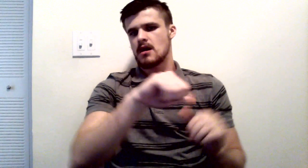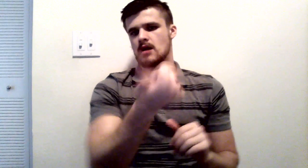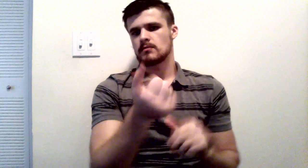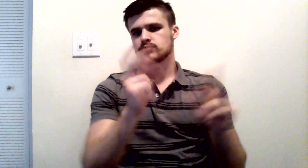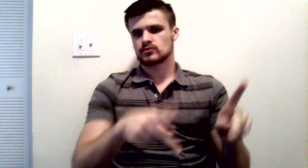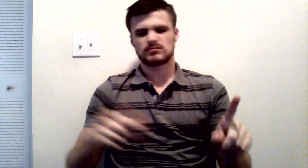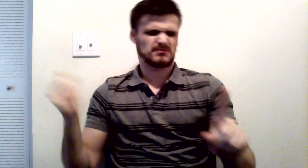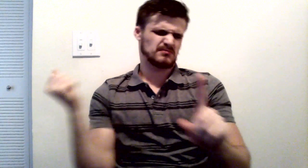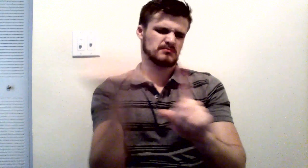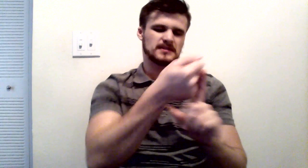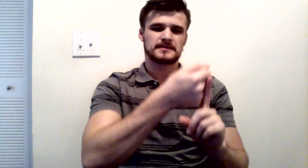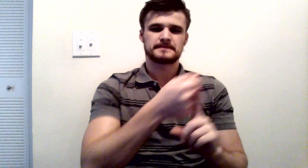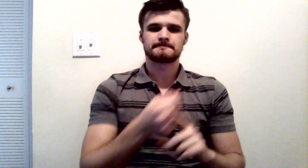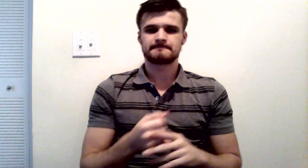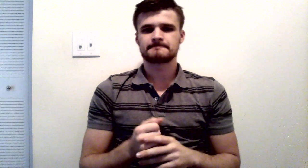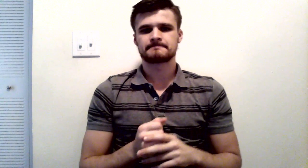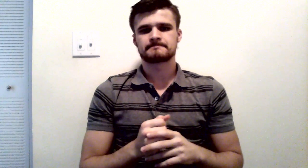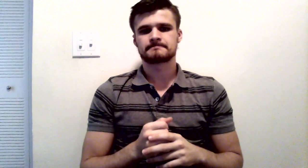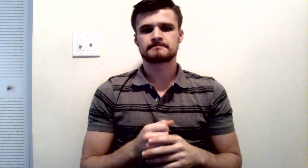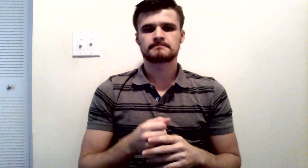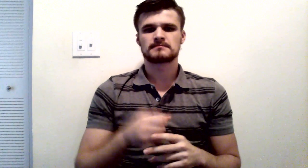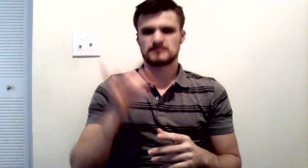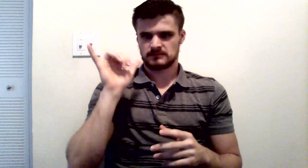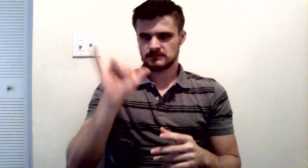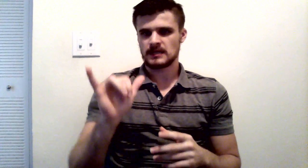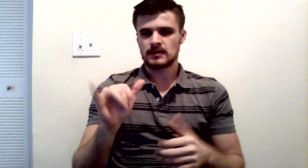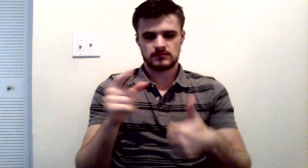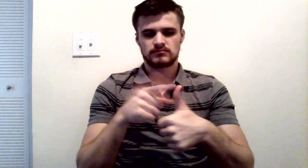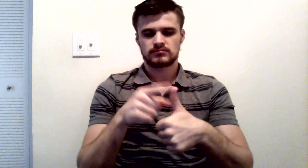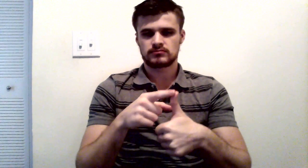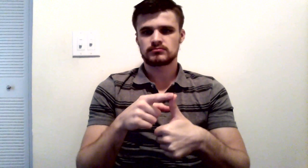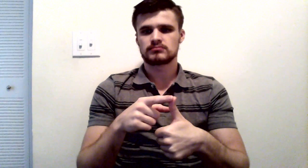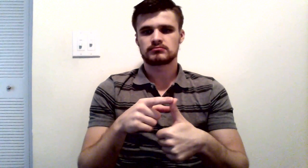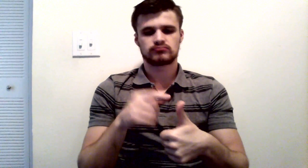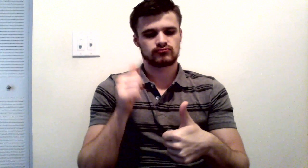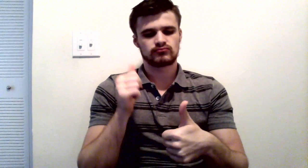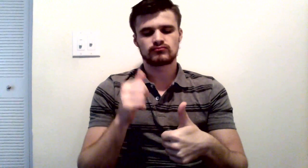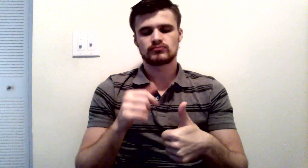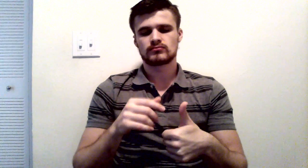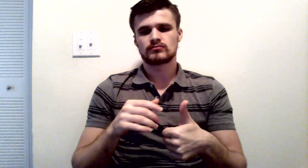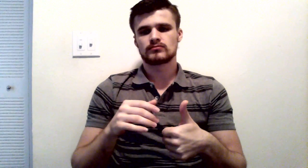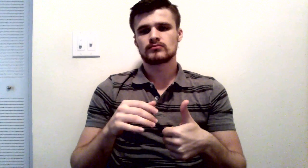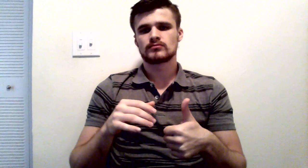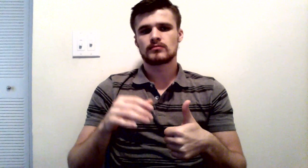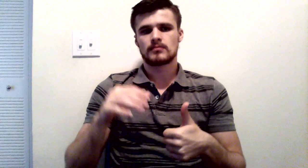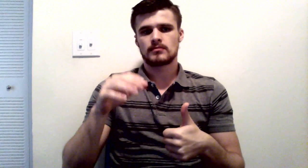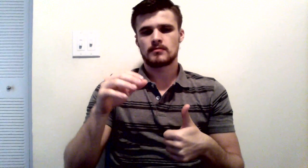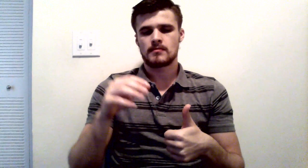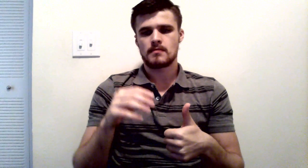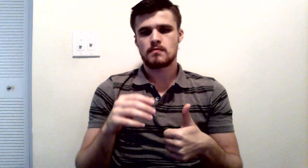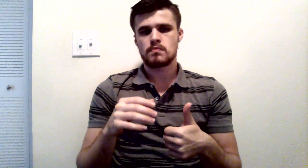you were, say, practicing your swing in the batter's box and somebody walked up behind you.